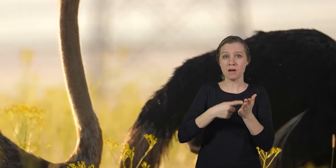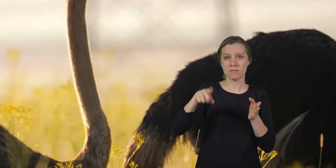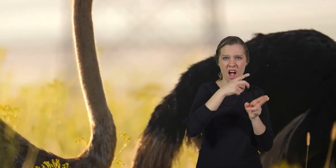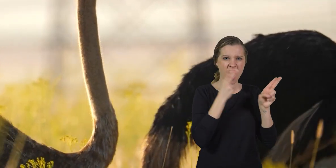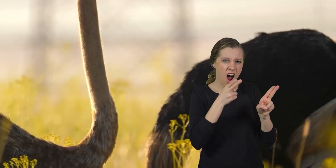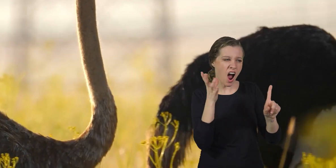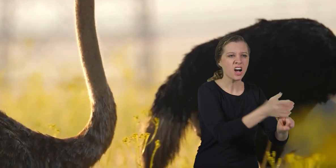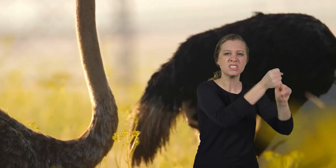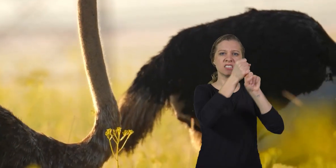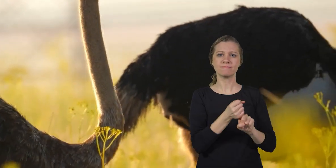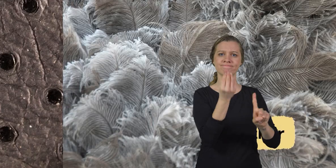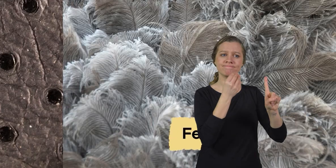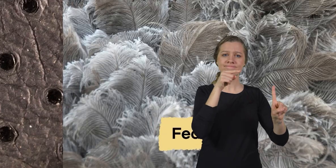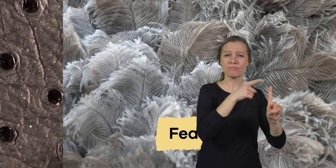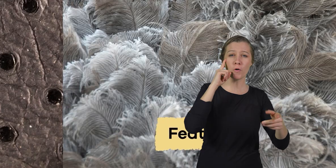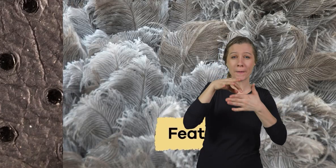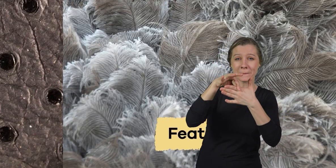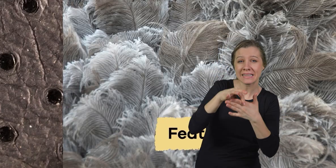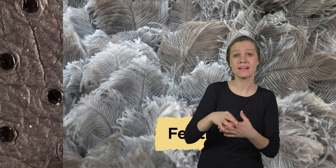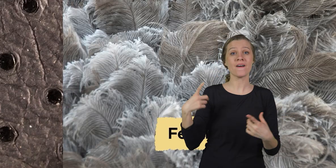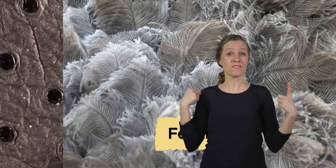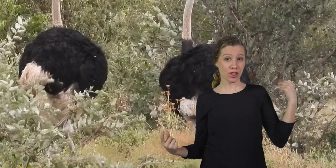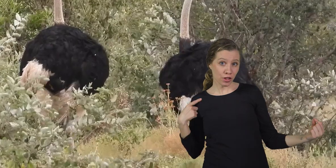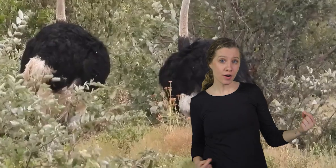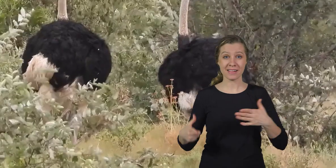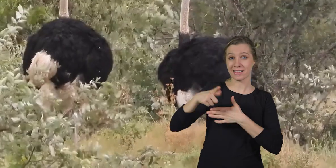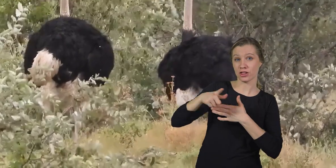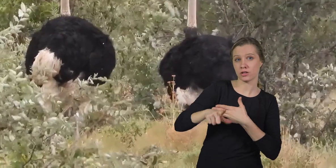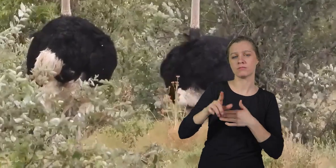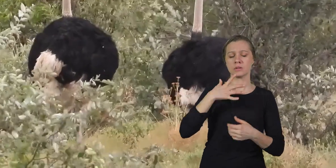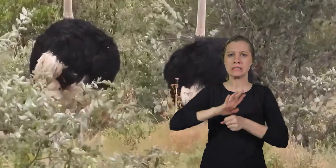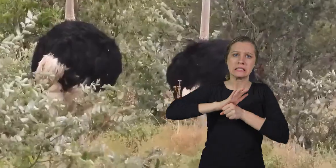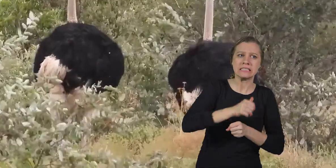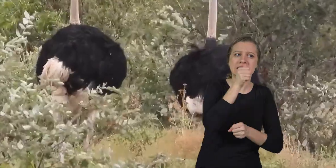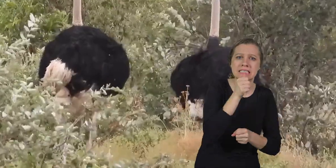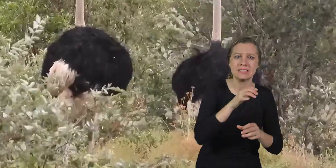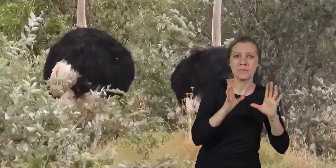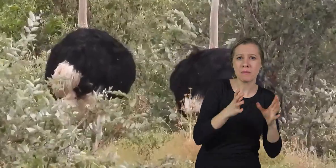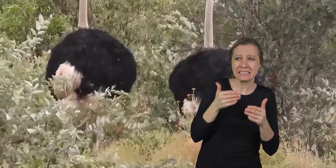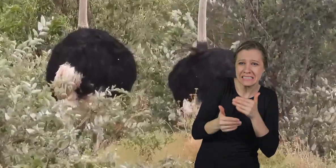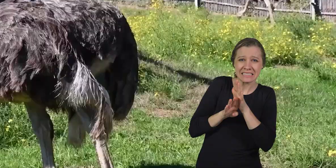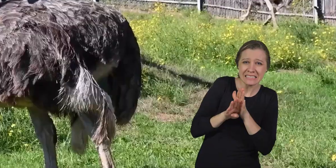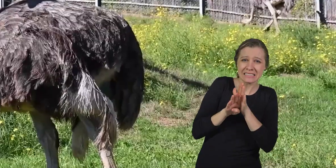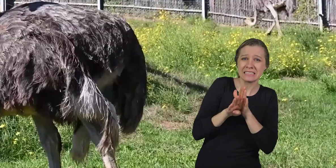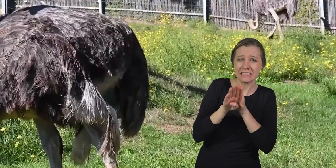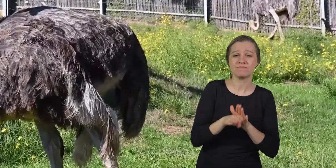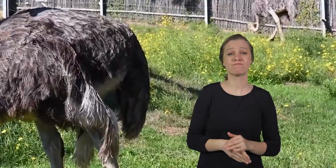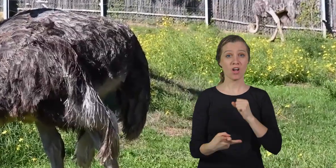they are hunted for their meat, feathers, and leather, which puts additional pressure on their populations. Conservation efforts are